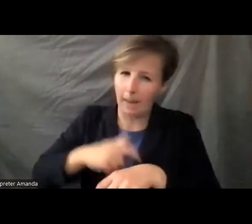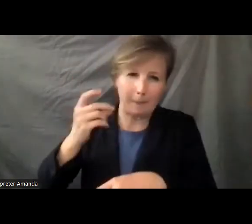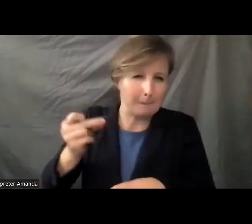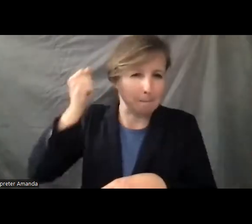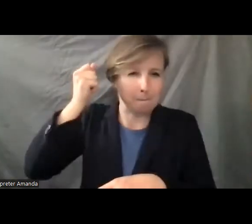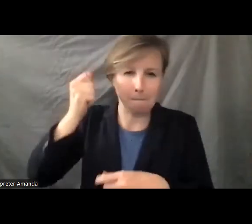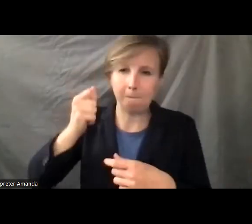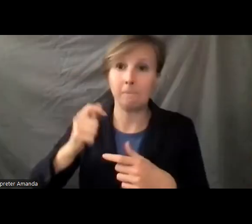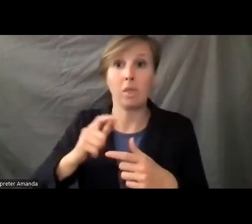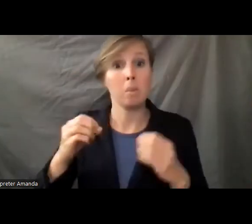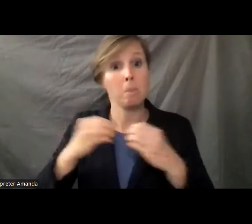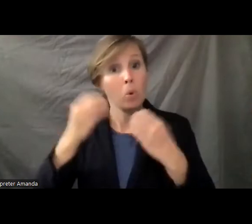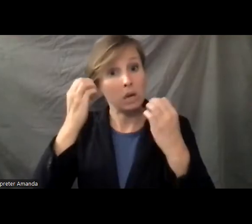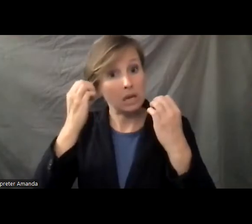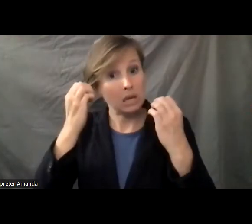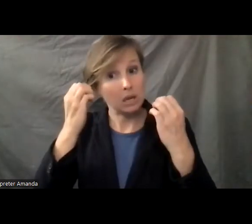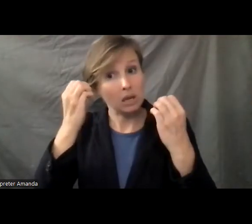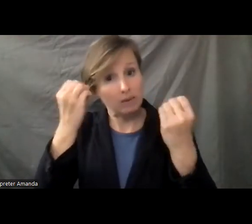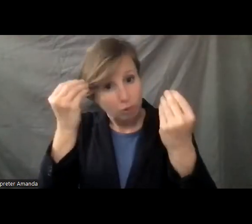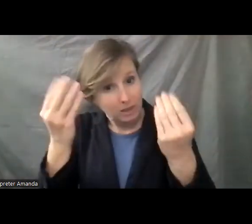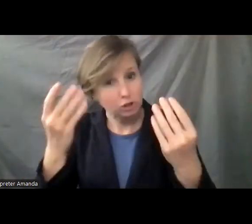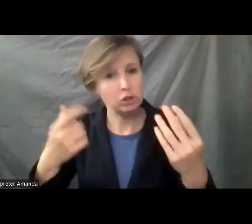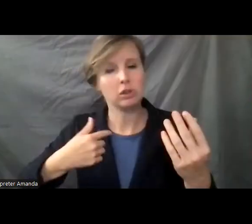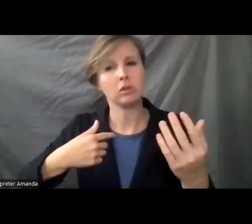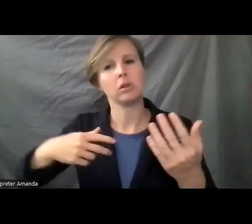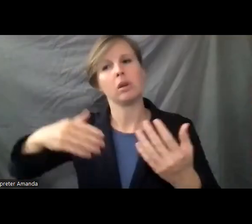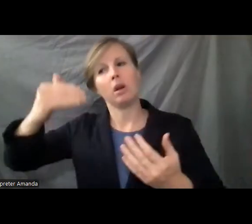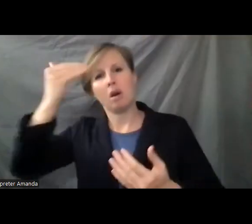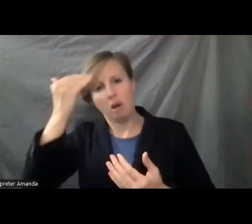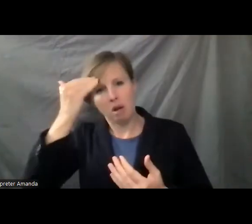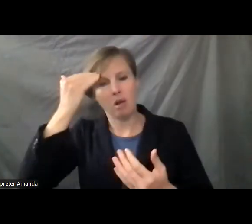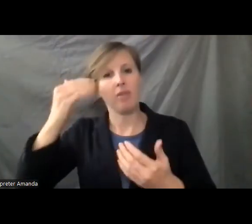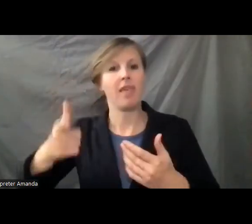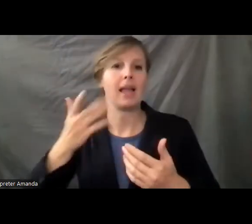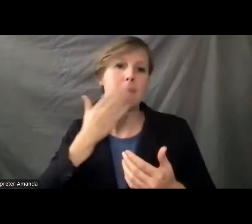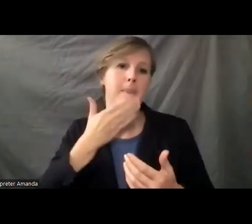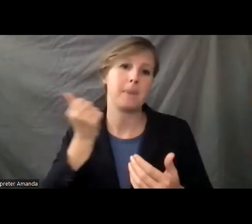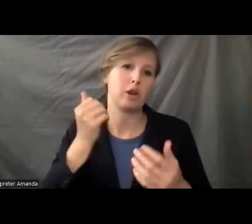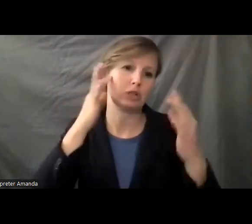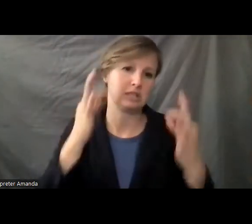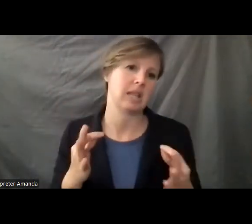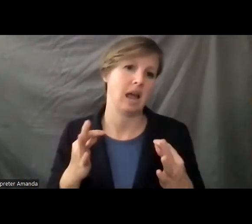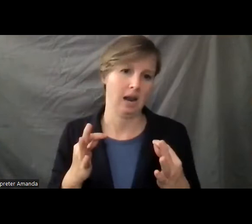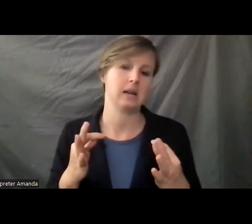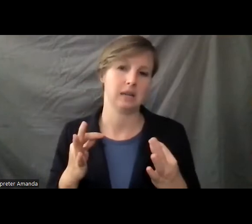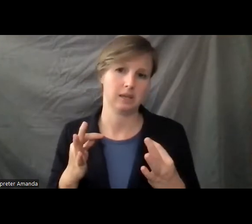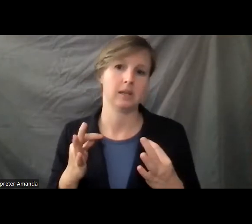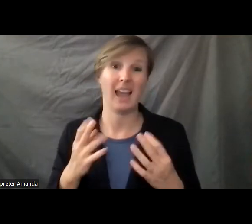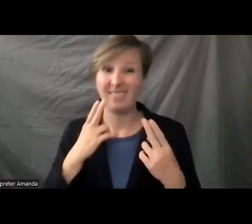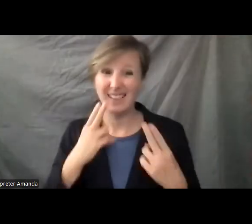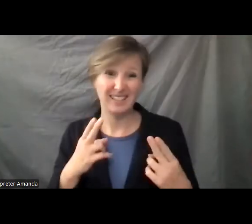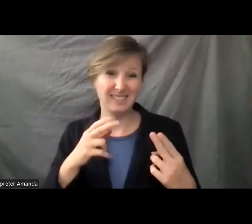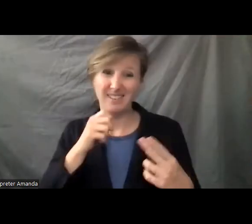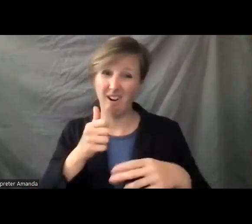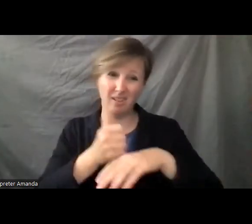information, the better off they are making the right decision and making sure that the, um, innocent are not being charged